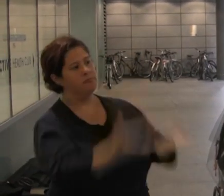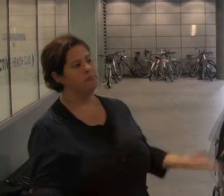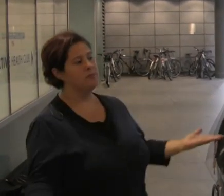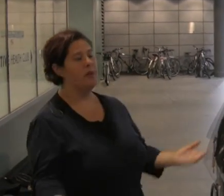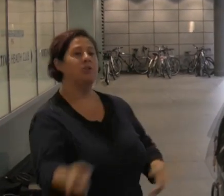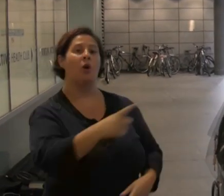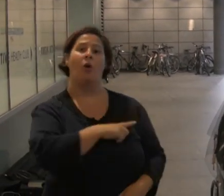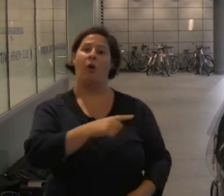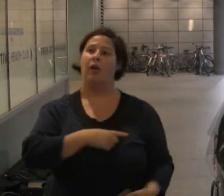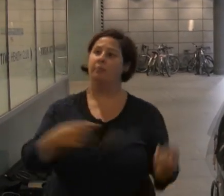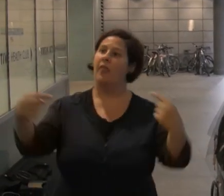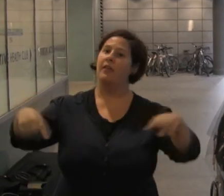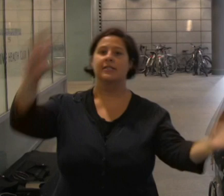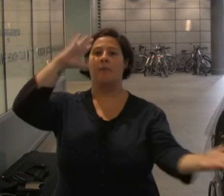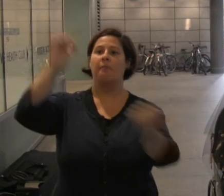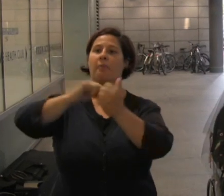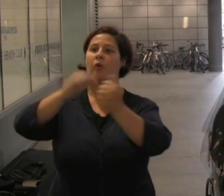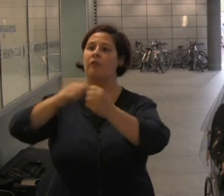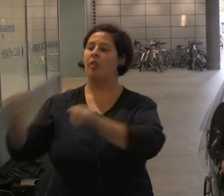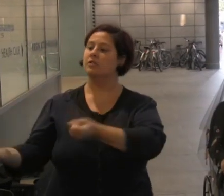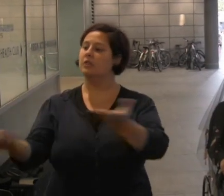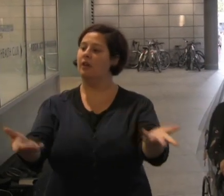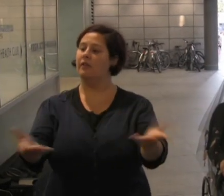because this is a memorial service.